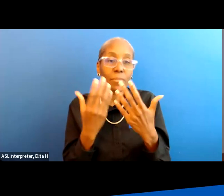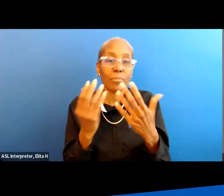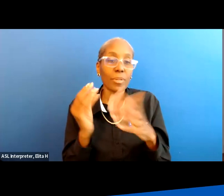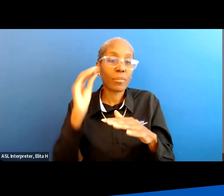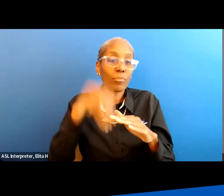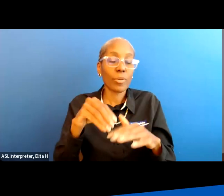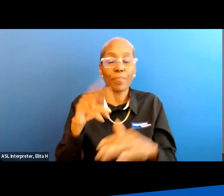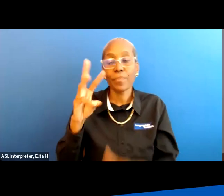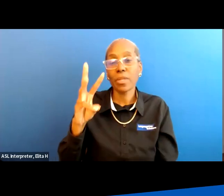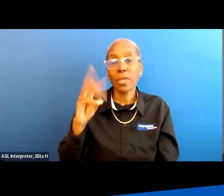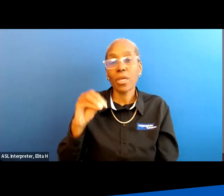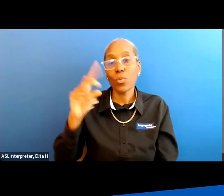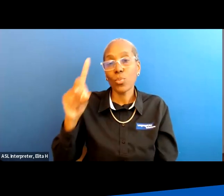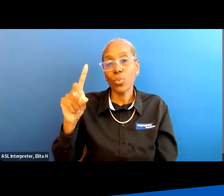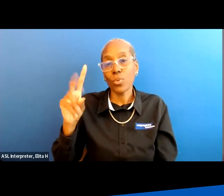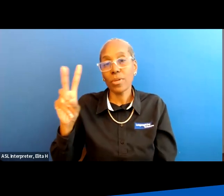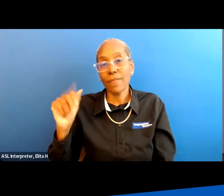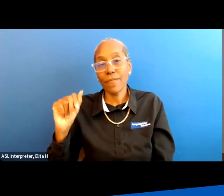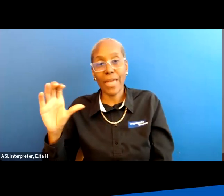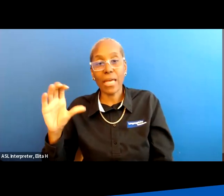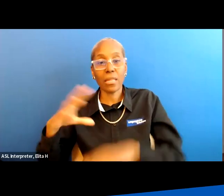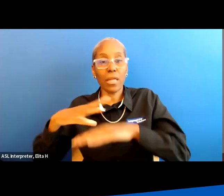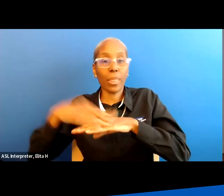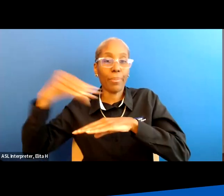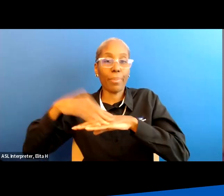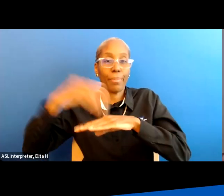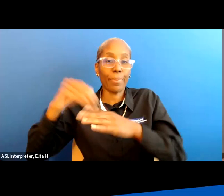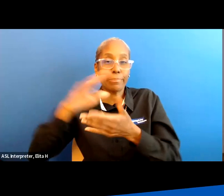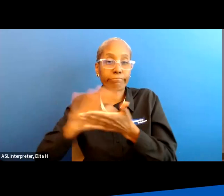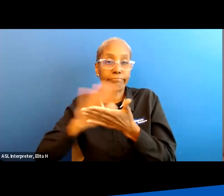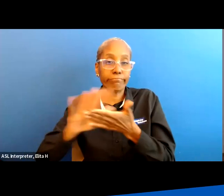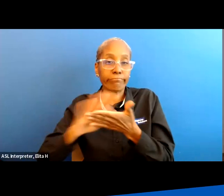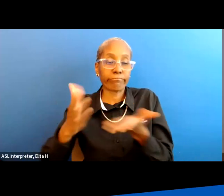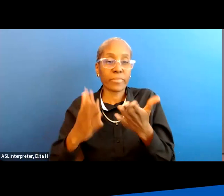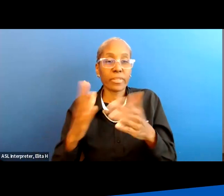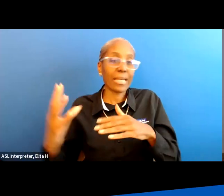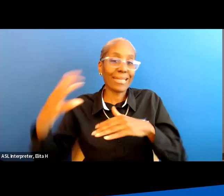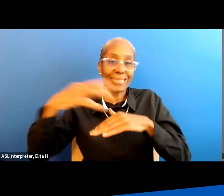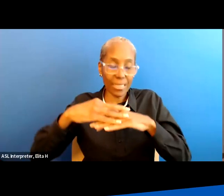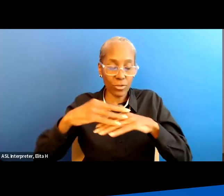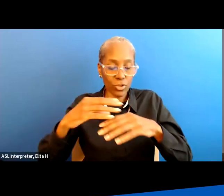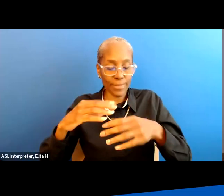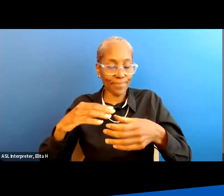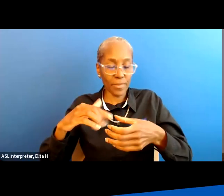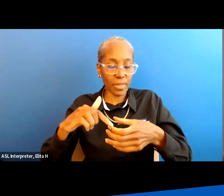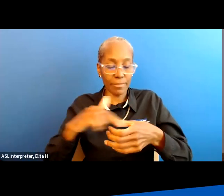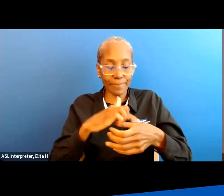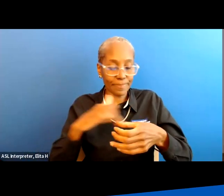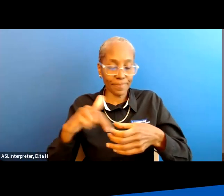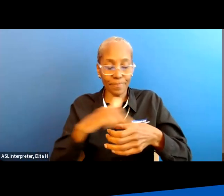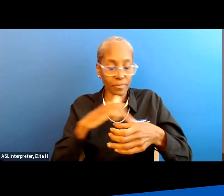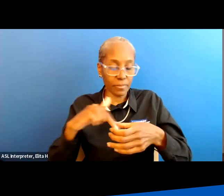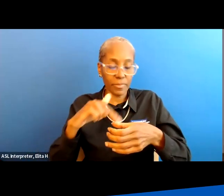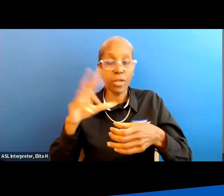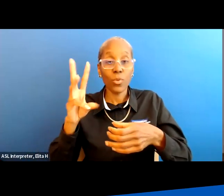a wound vac on that it's like a little vacuum cleaner that uh attaches around the uh area